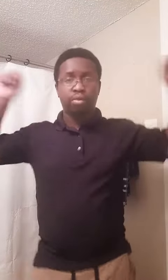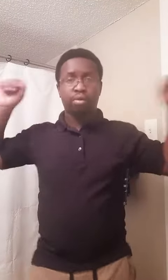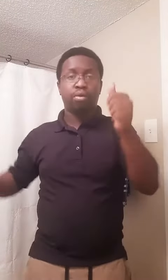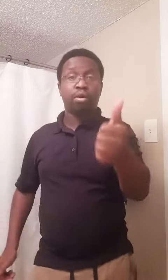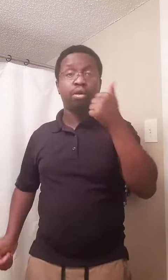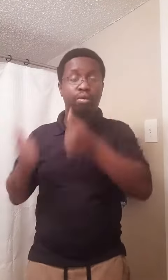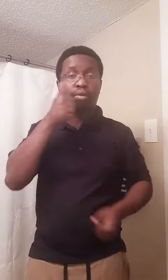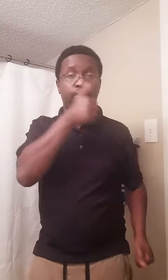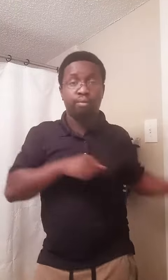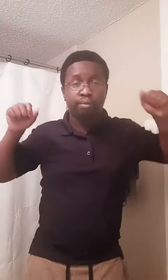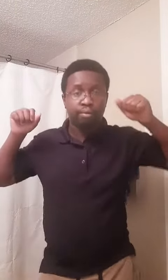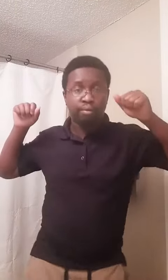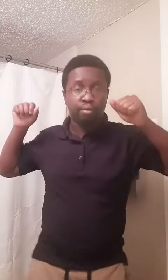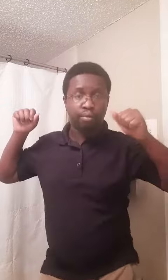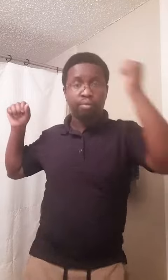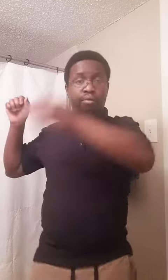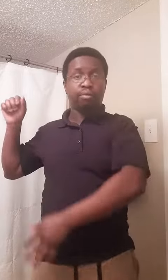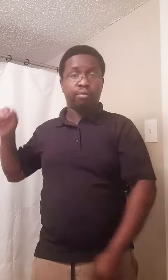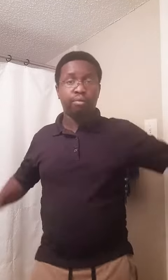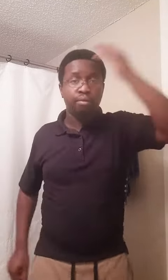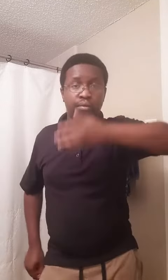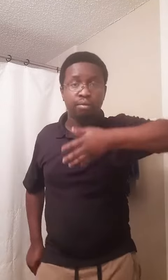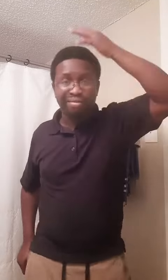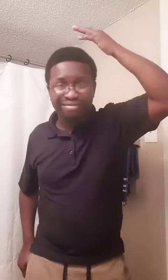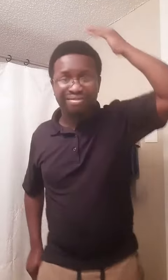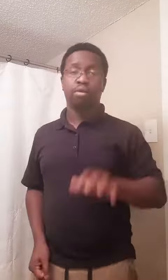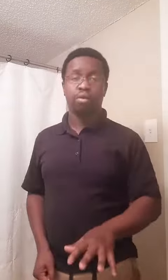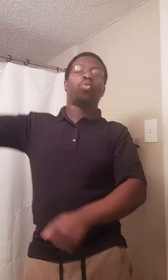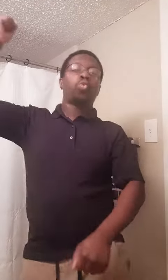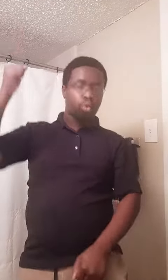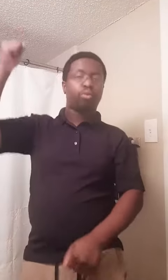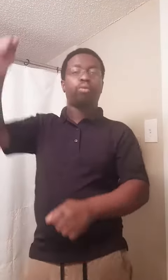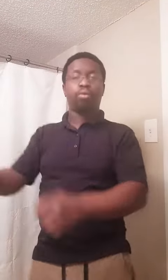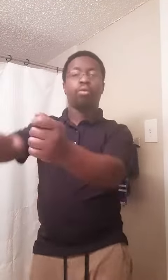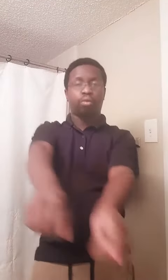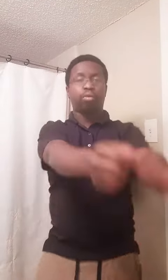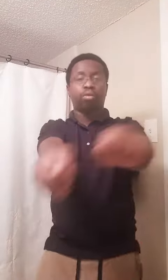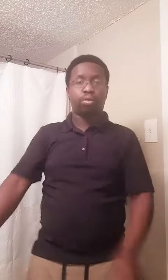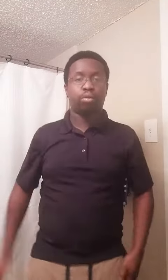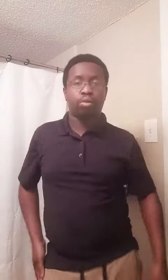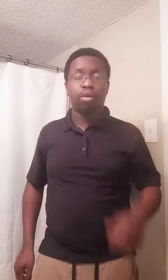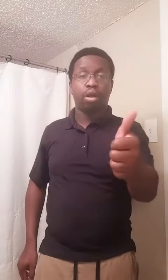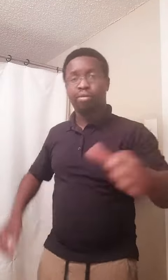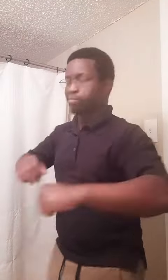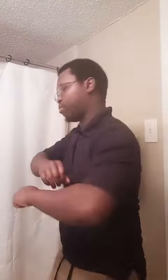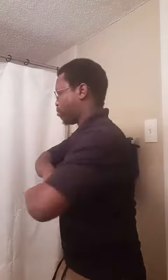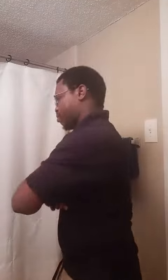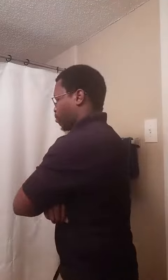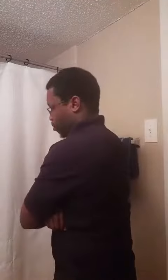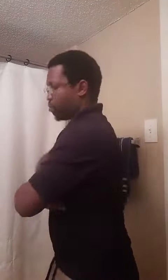like us, you don't get a big payout You could be stuck in the mix with a couple of blitz, but it's always the way out ain't even you just runnin' up motherfuckin' dress on the side of motherfuckin' It's bad, you